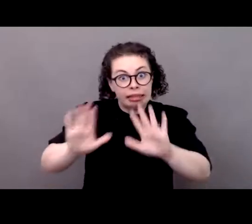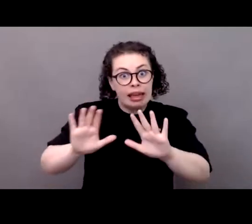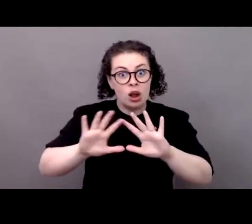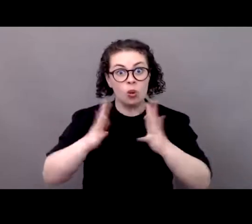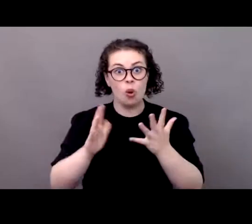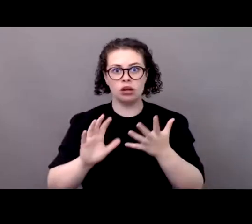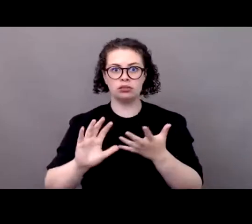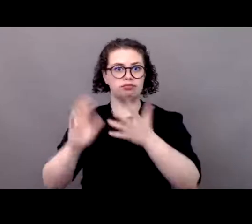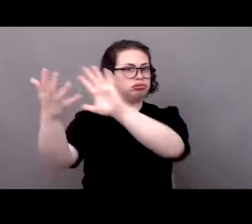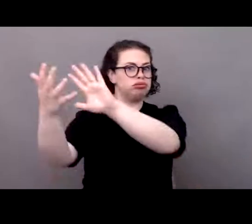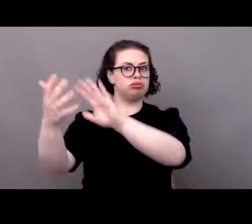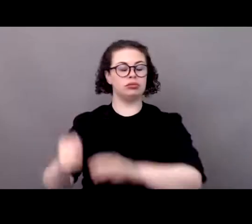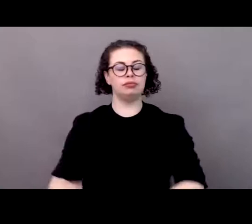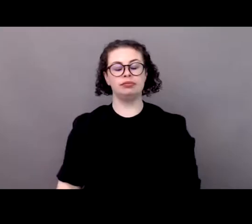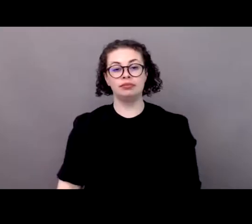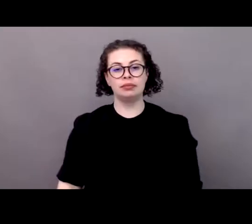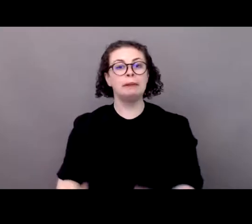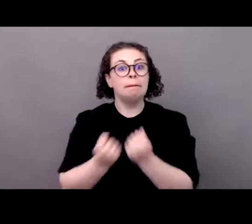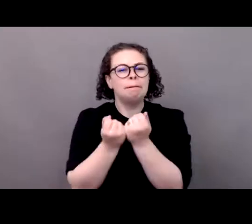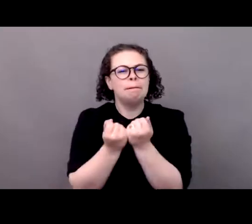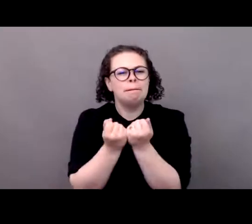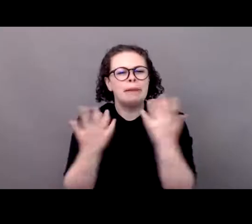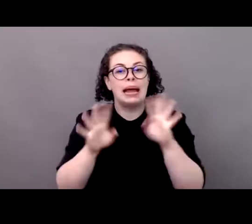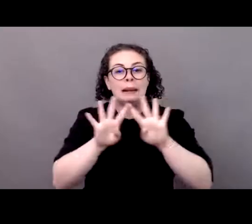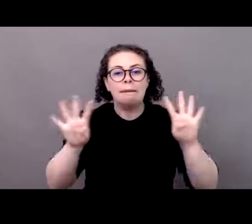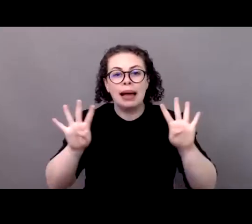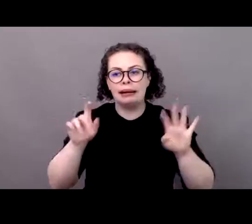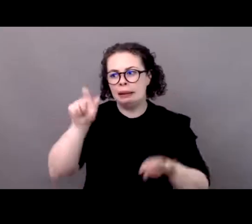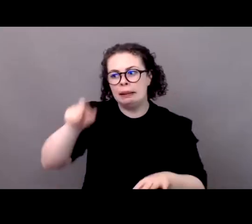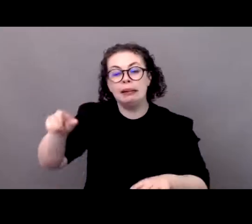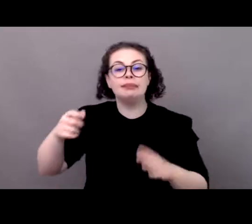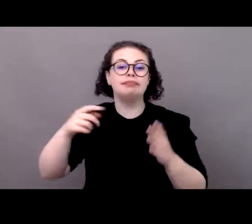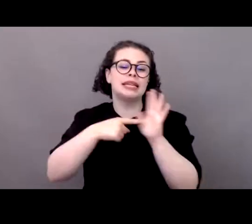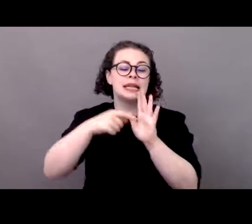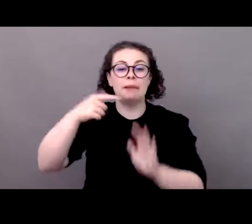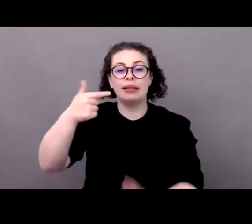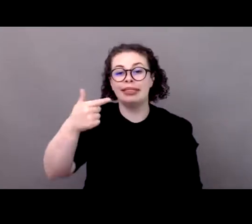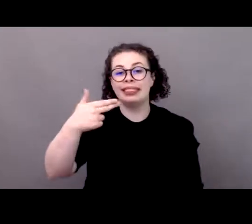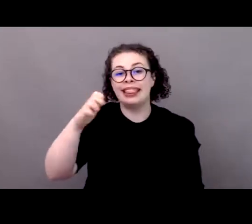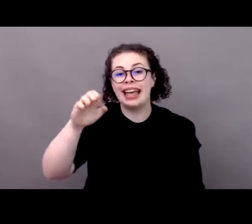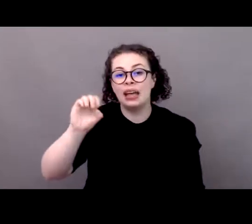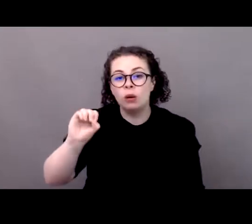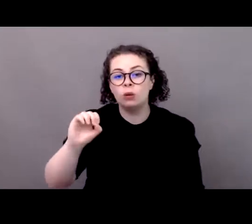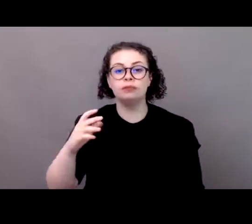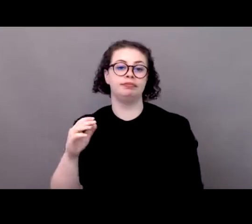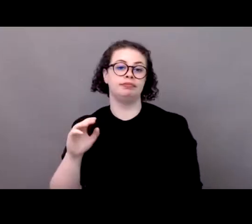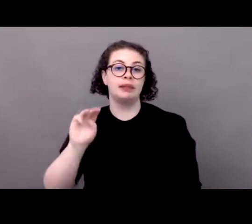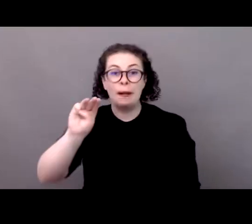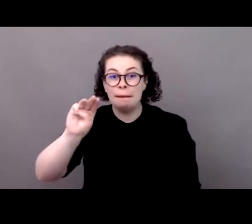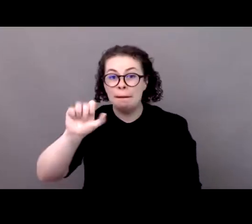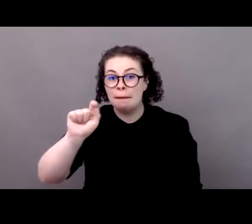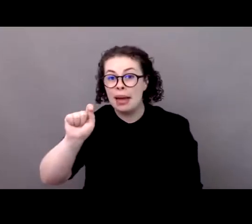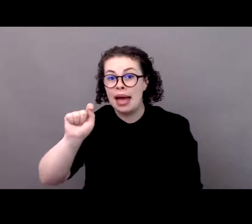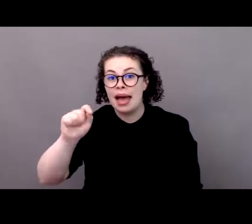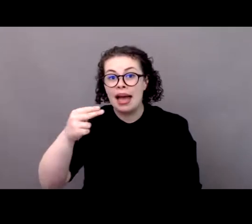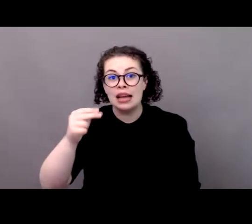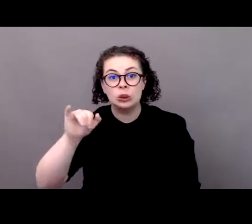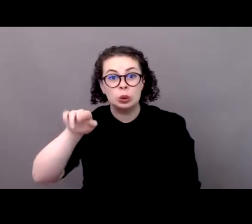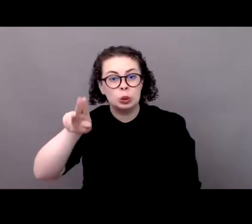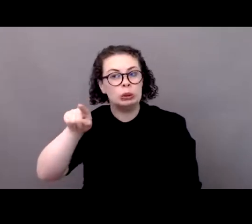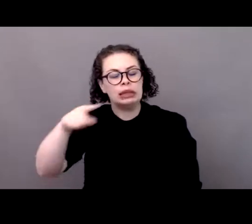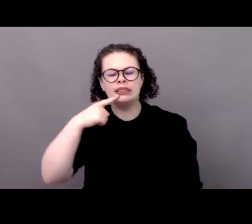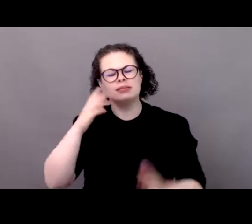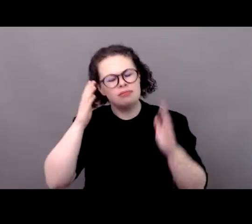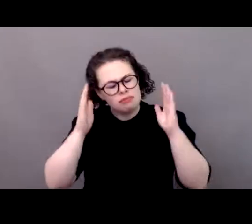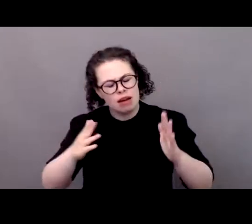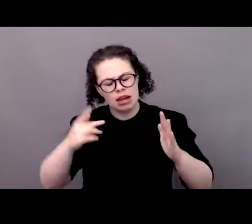matthieu and many other panelists have said during this conference about the importance of respecting and reconnecting with nature especially when